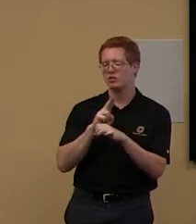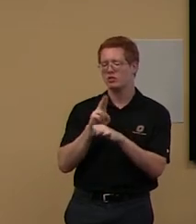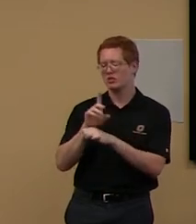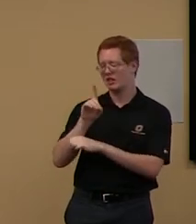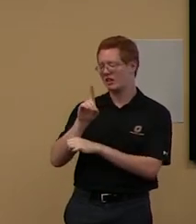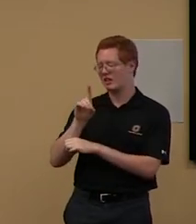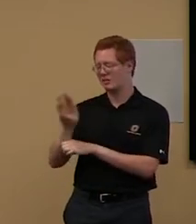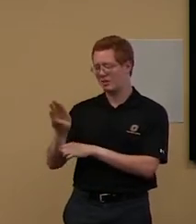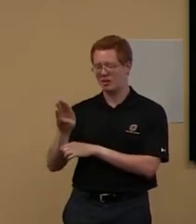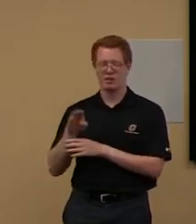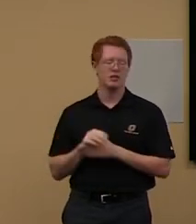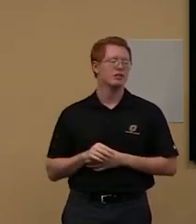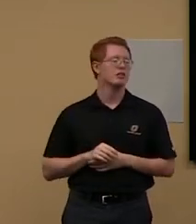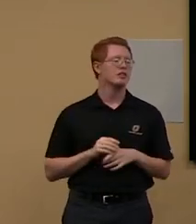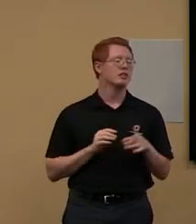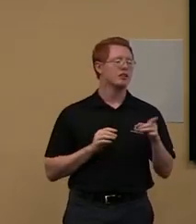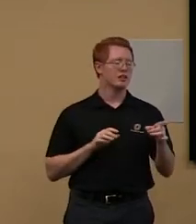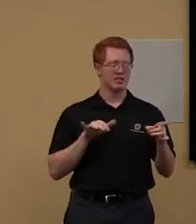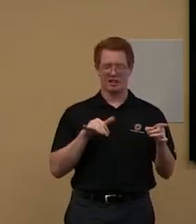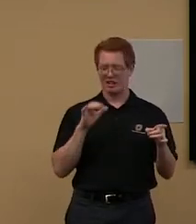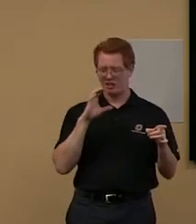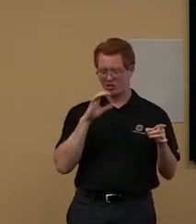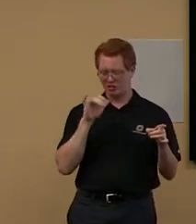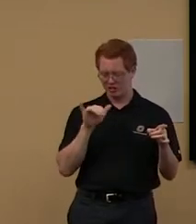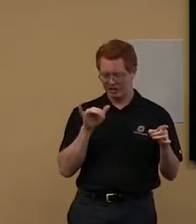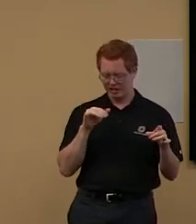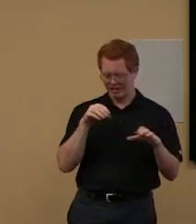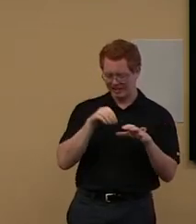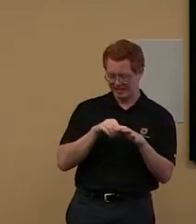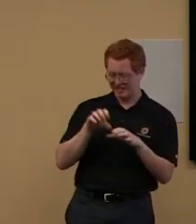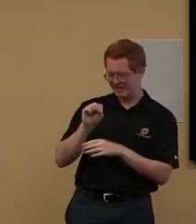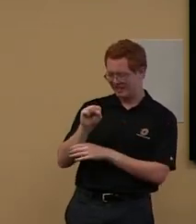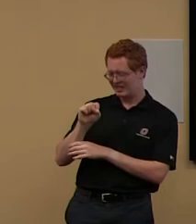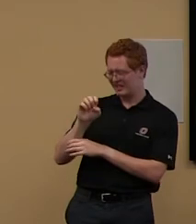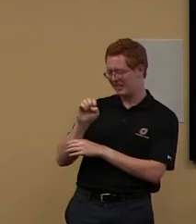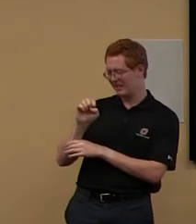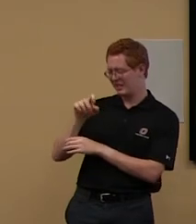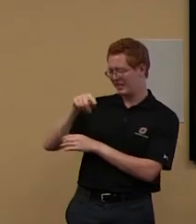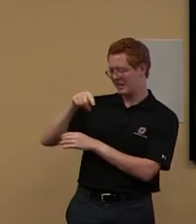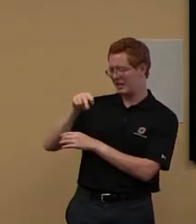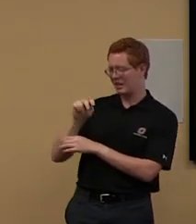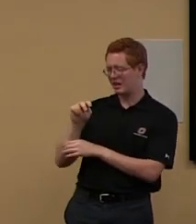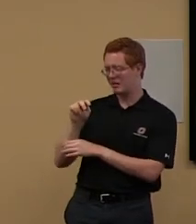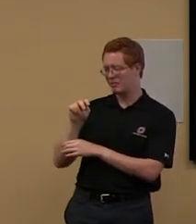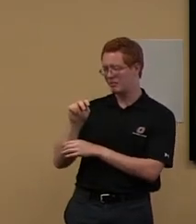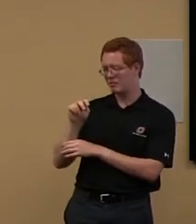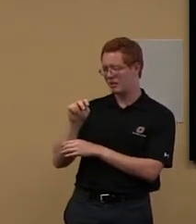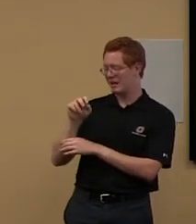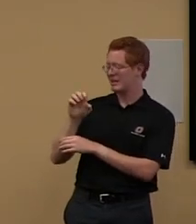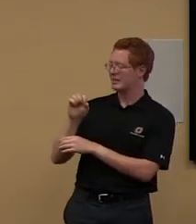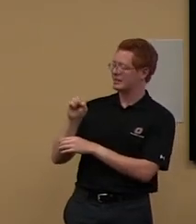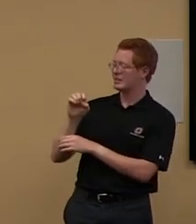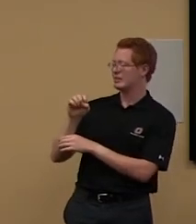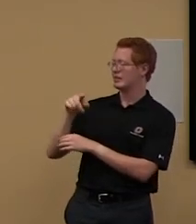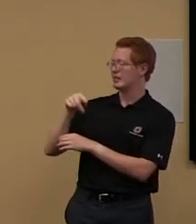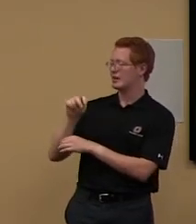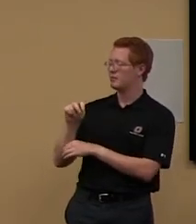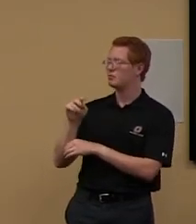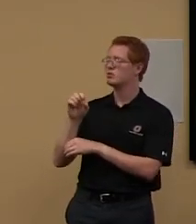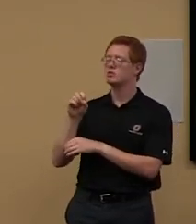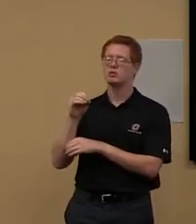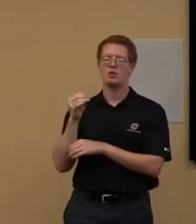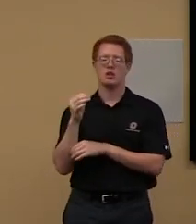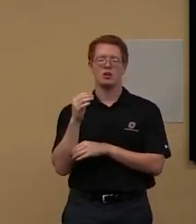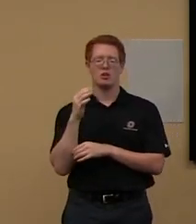just, it looks like September. Uh, so going into October, uh, November. Then we'll have, I'll be doing one